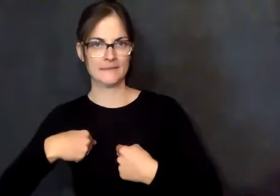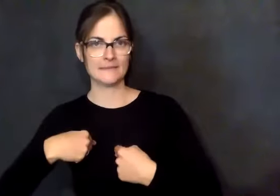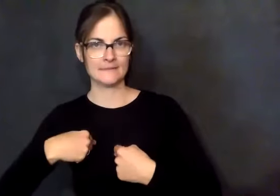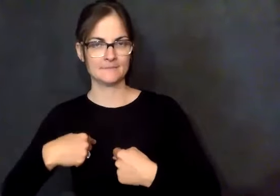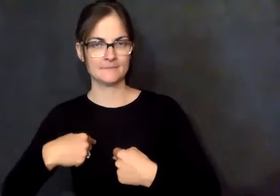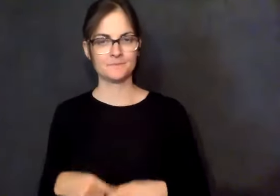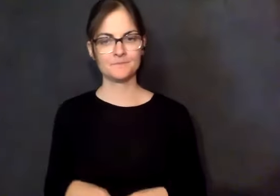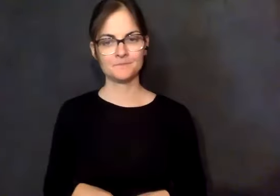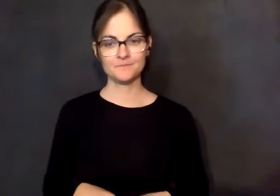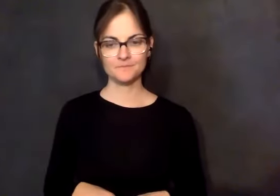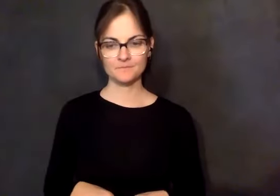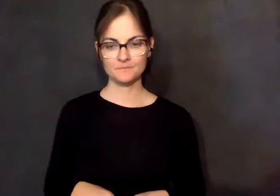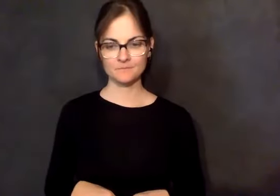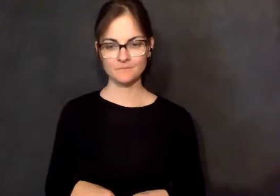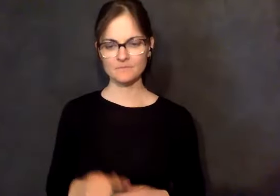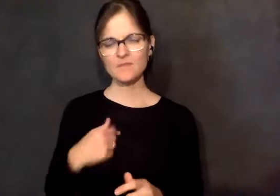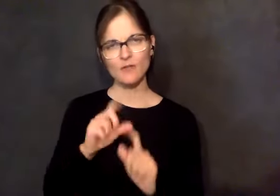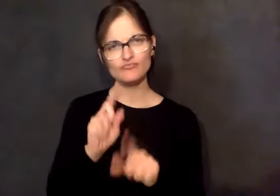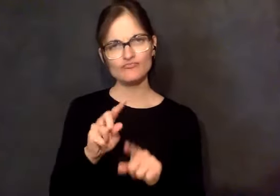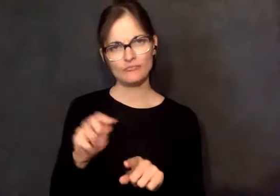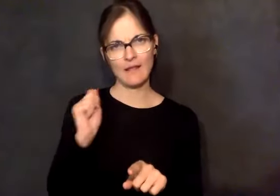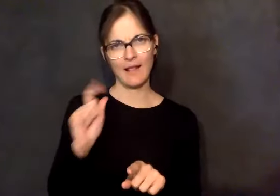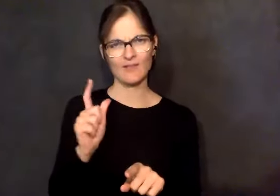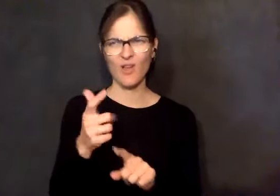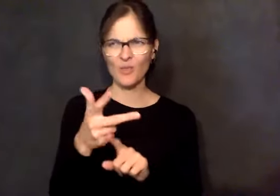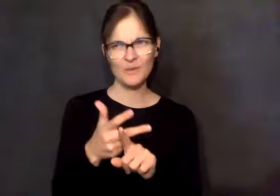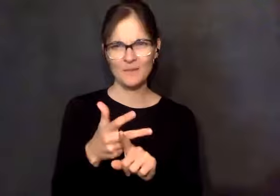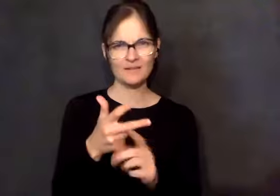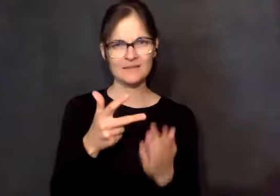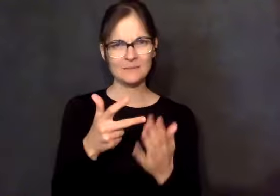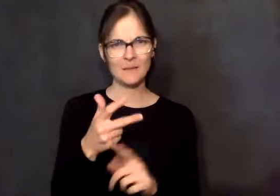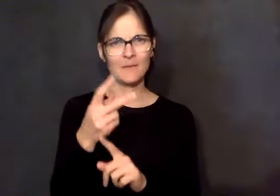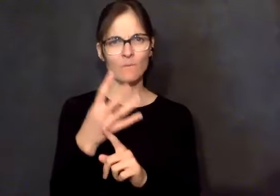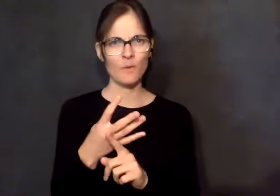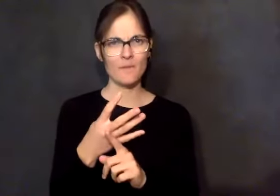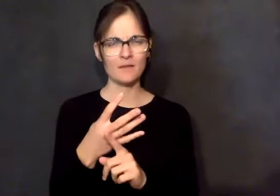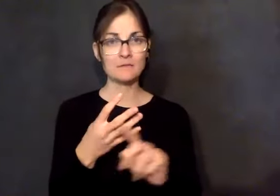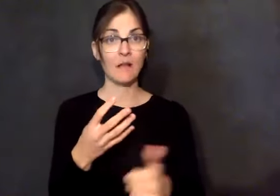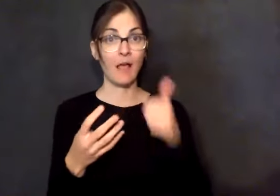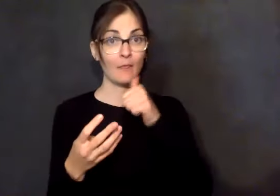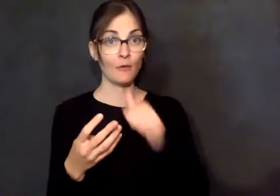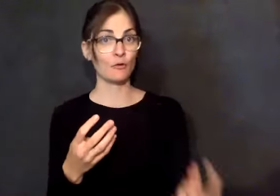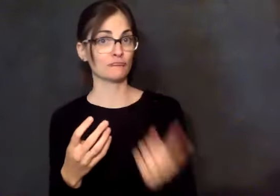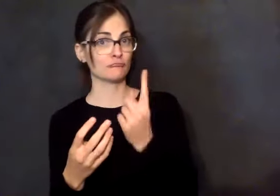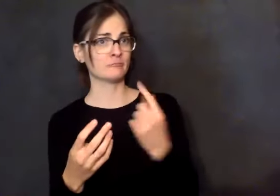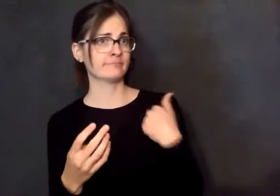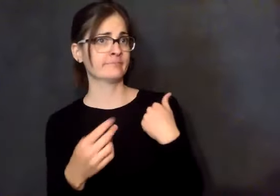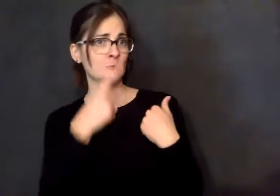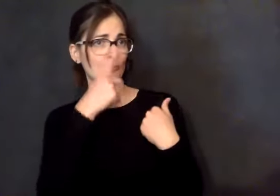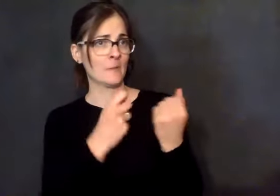It was like, I wasn't in there three or four months until this girl came up to me and she said, would you be my